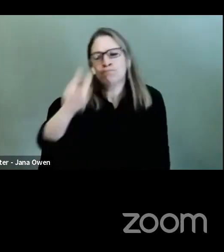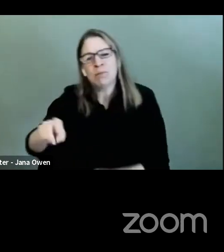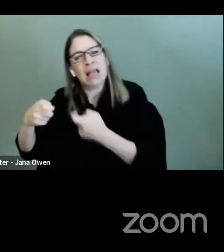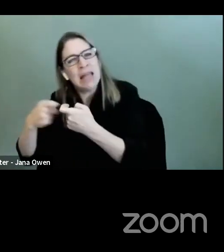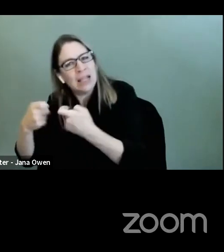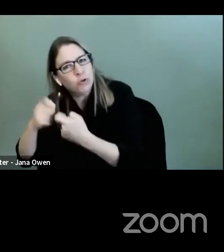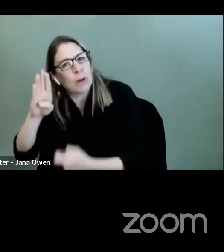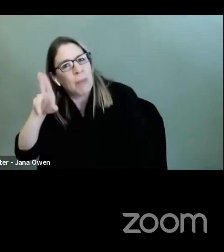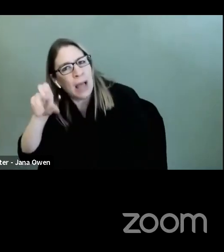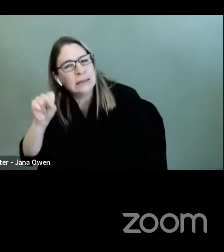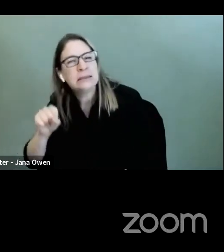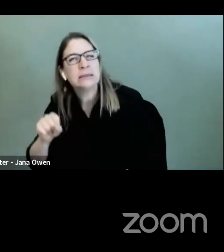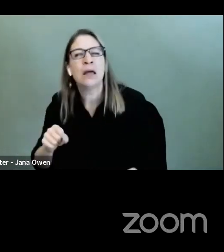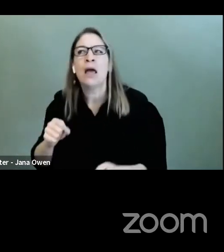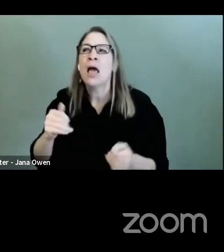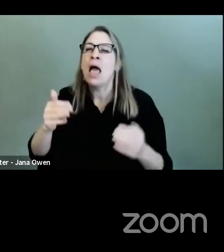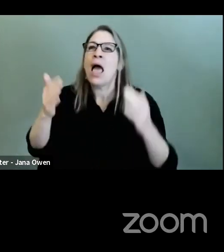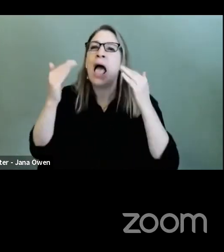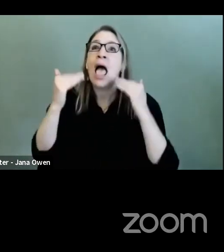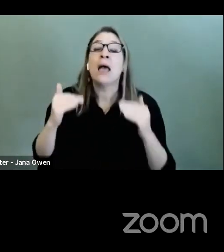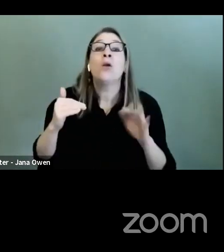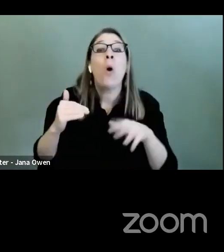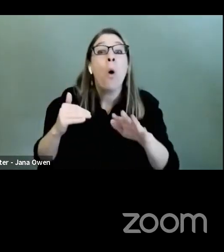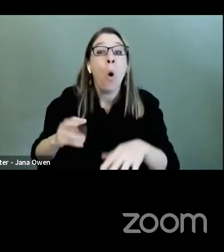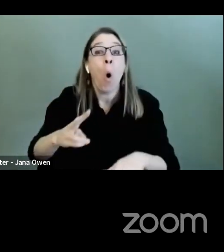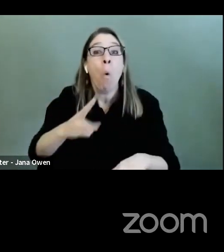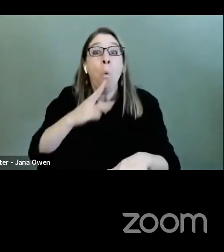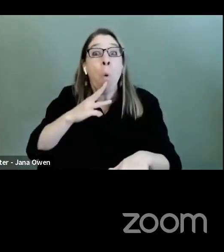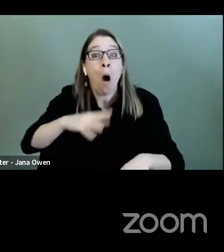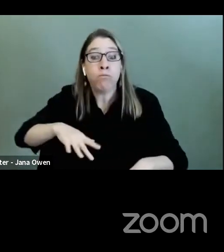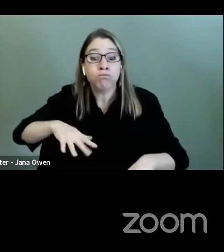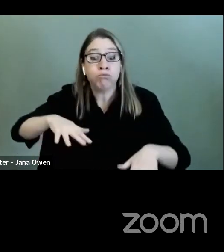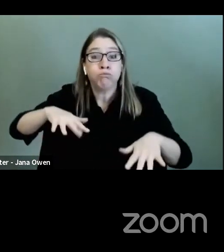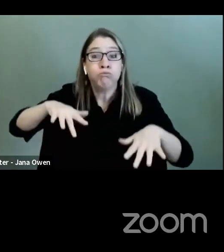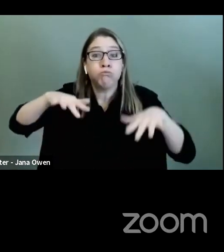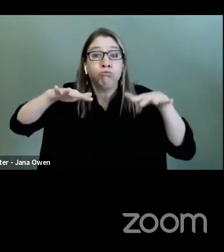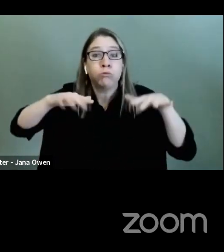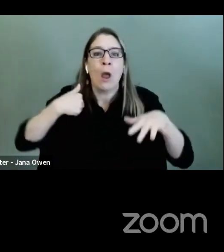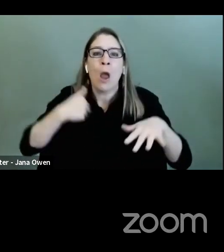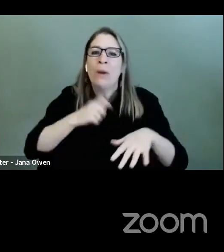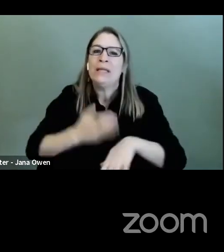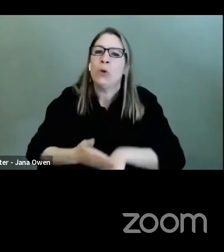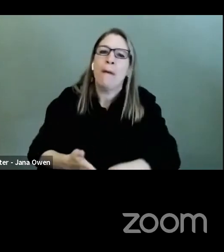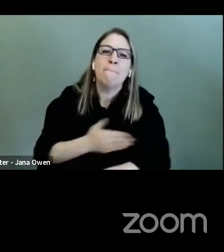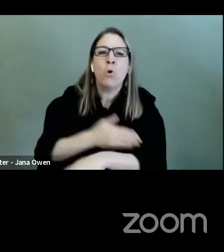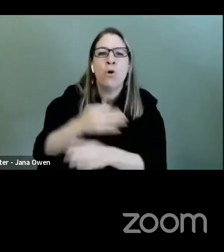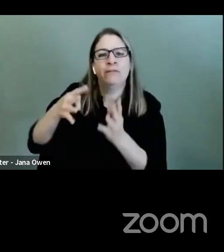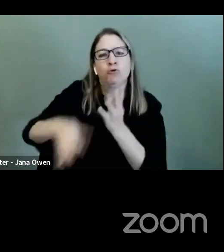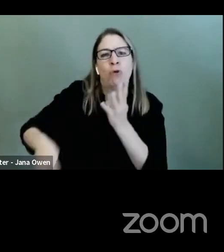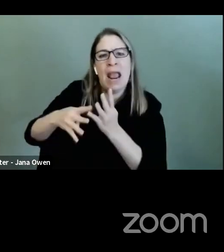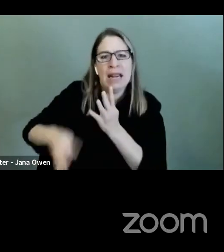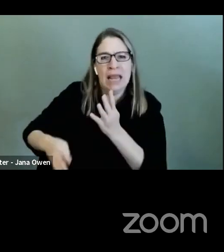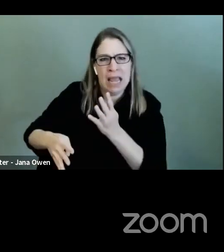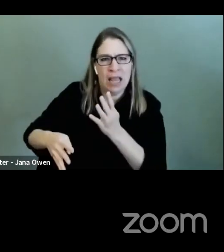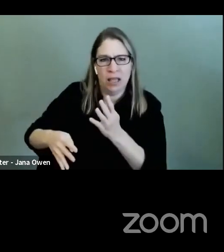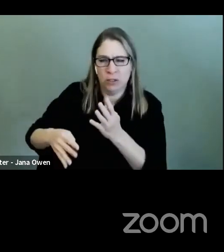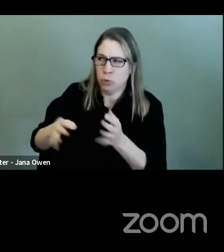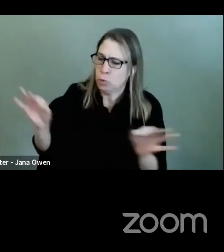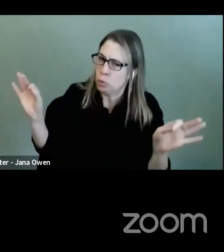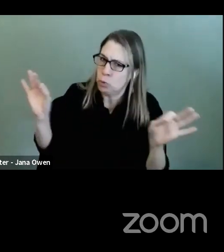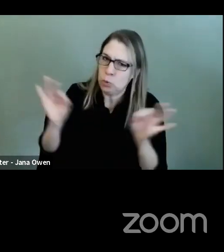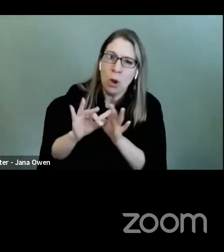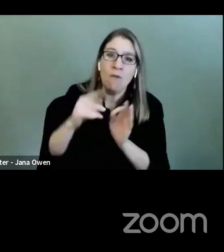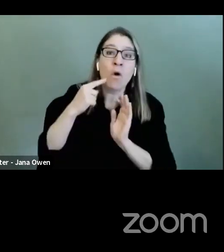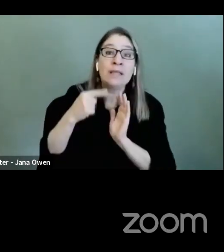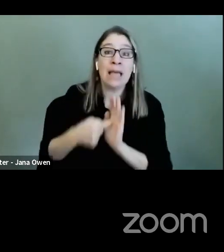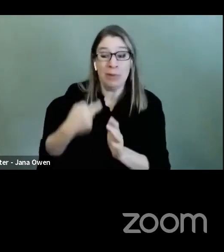our city. And that is so incredibly key and critical because as we saw with Hurricane Ida in places like East Elmhurst